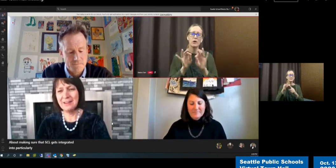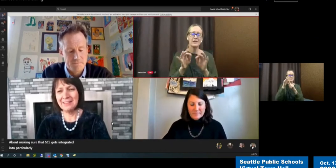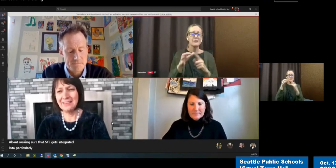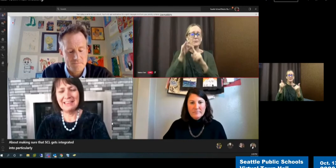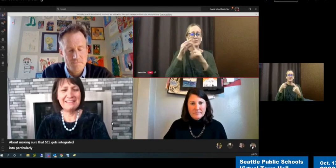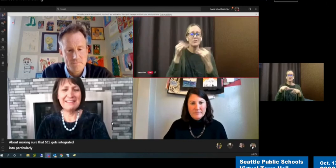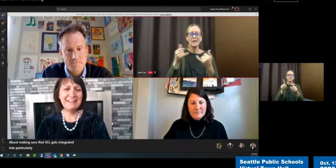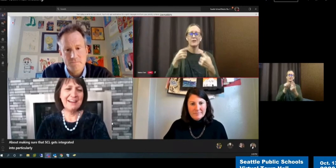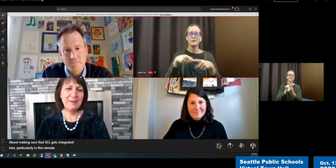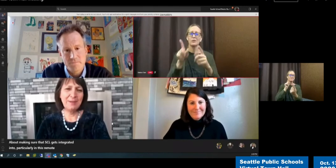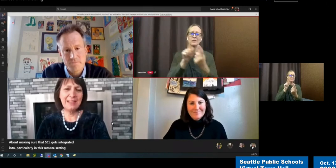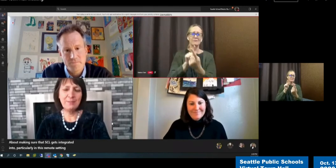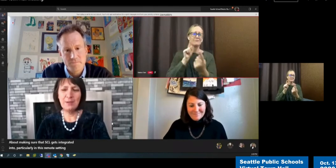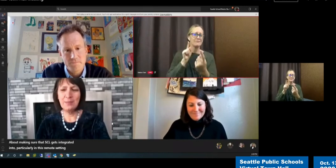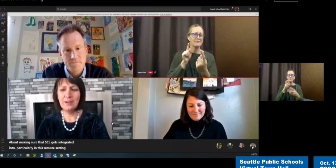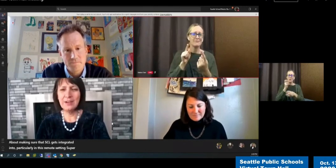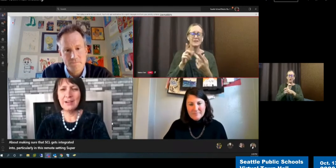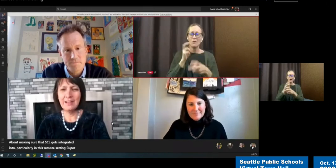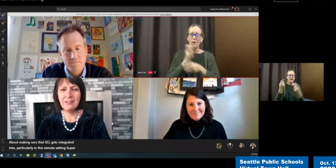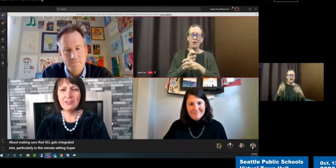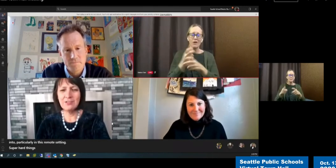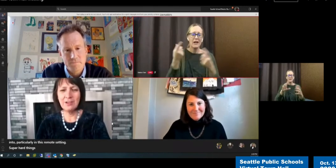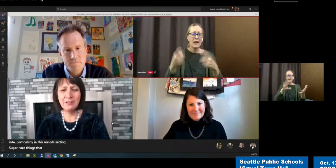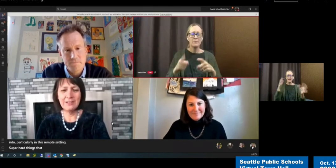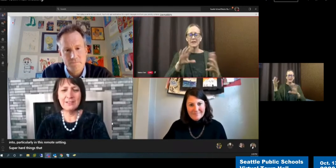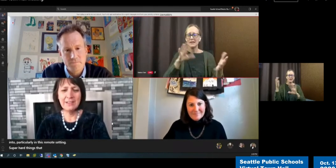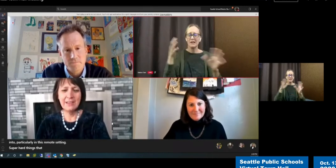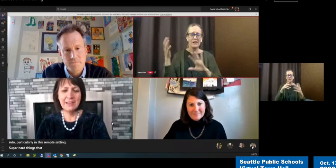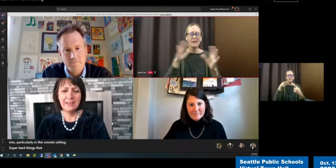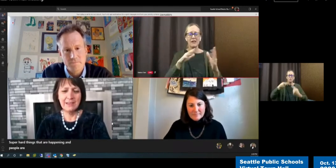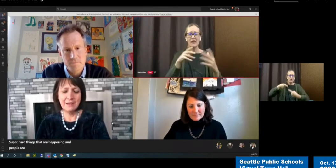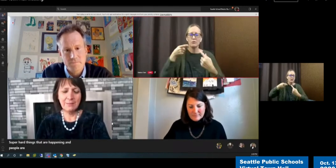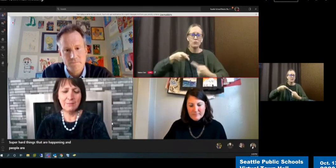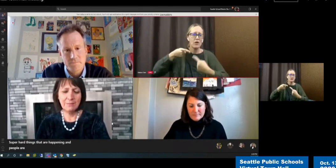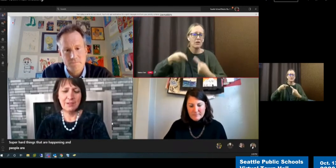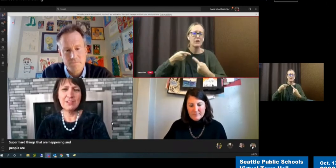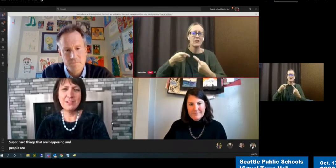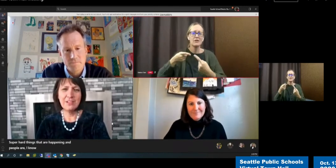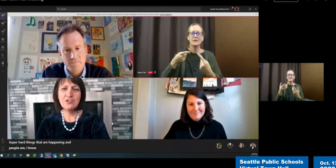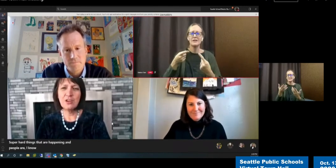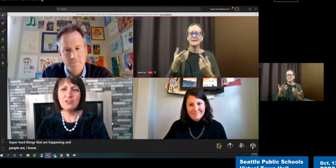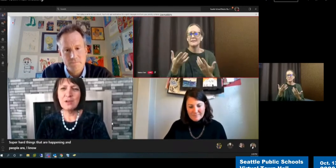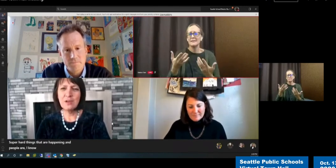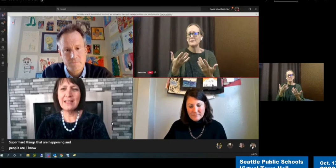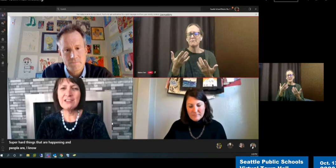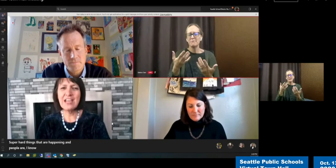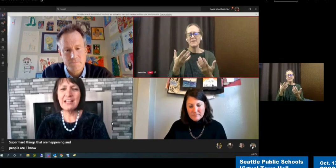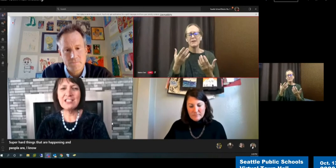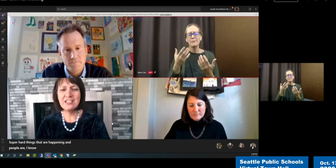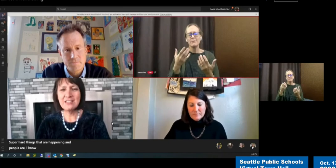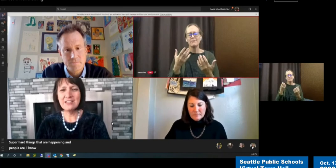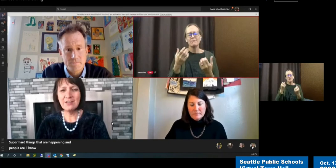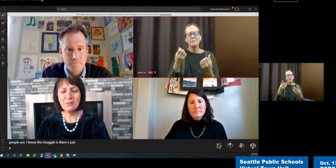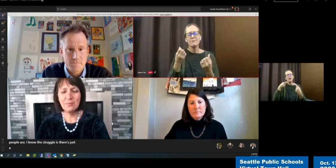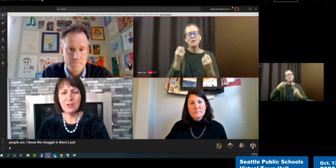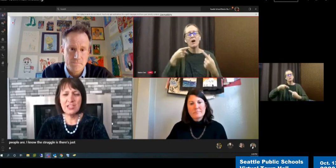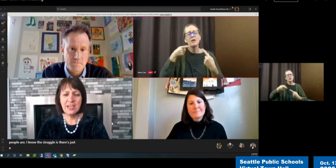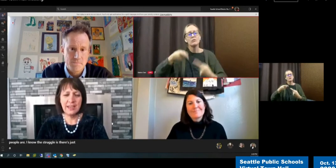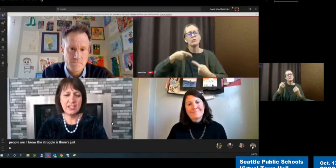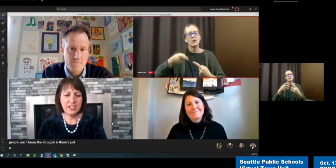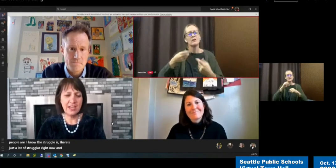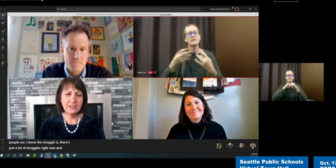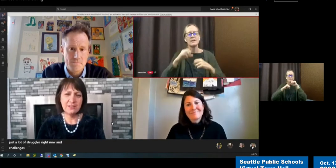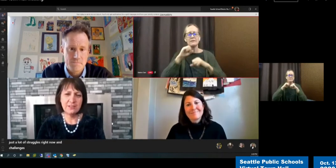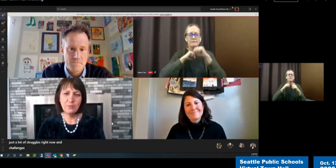hard things that are happening and people are, I know the struggle is, um, there's just a lot of struggles right now and challenges. And so appreciate